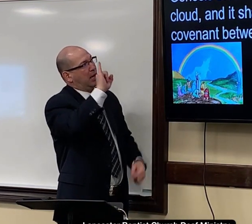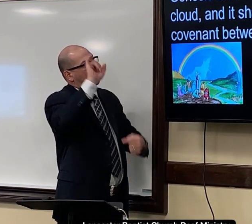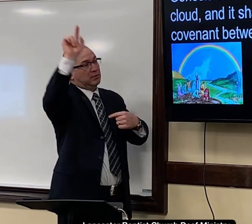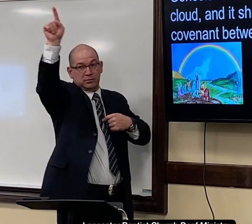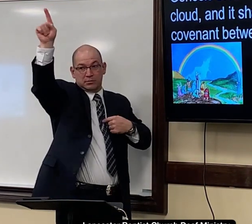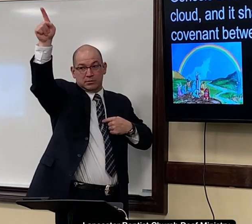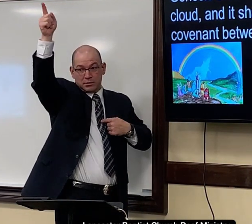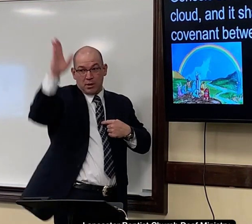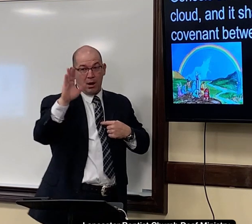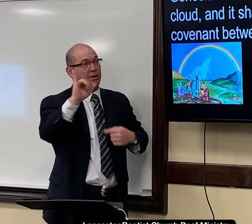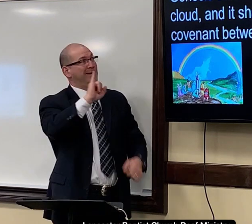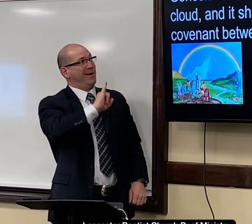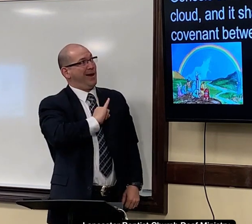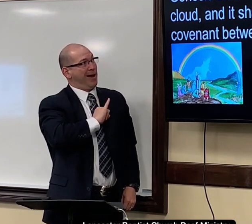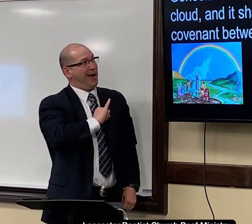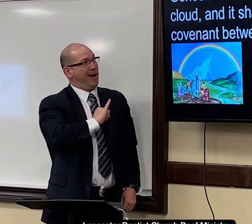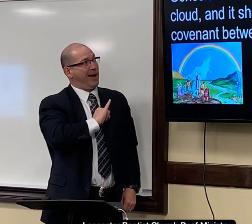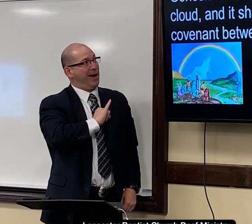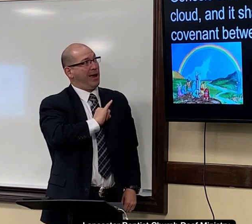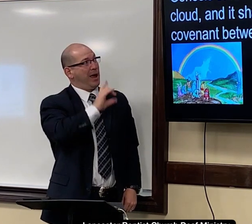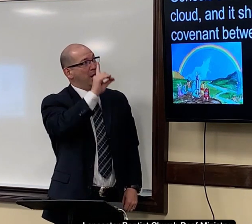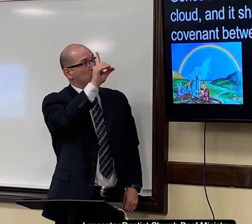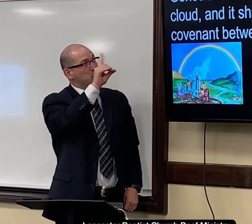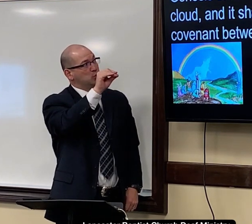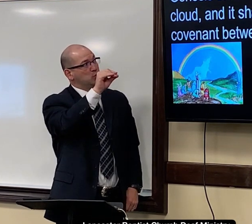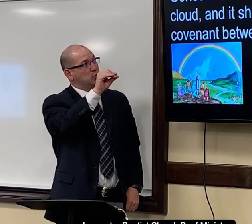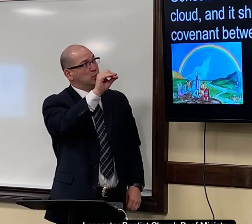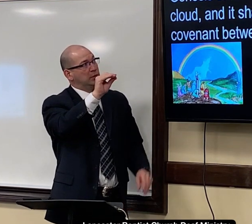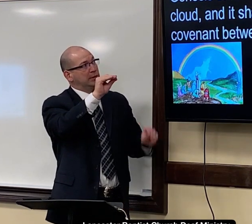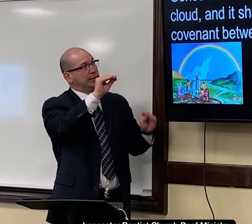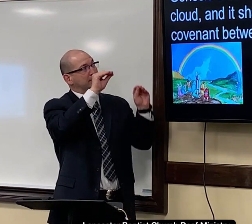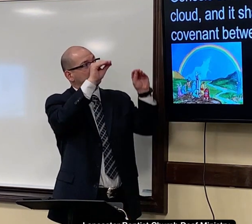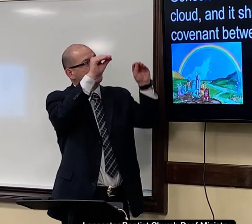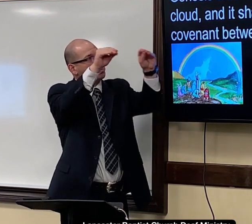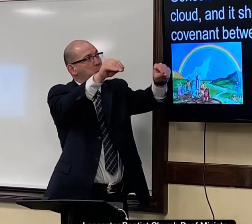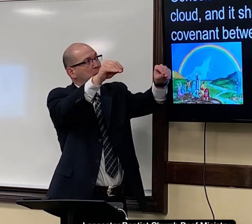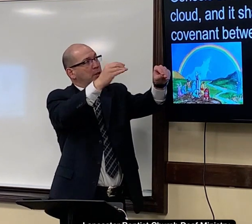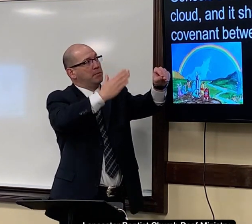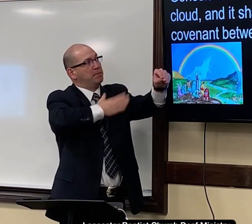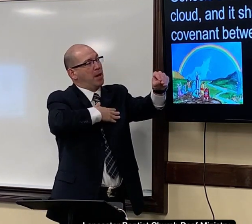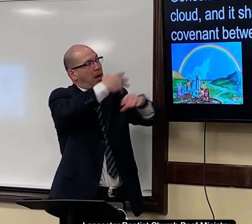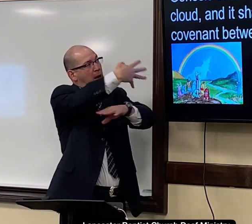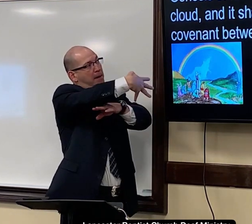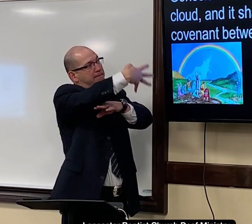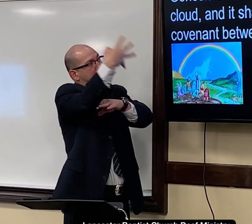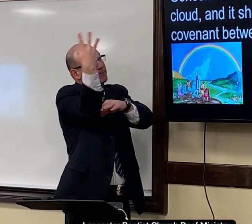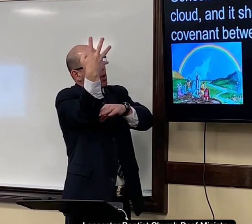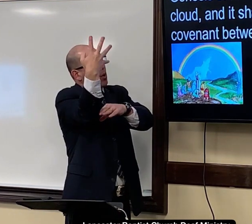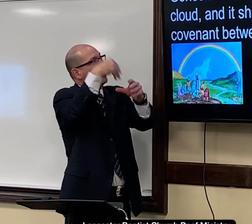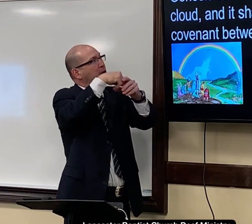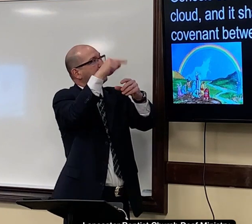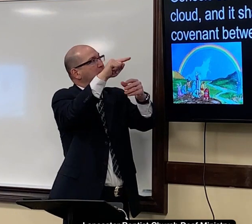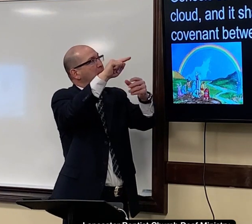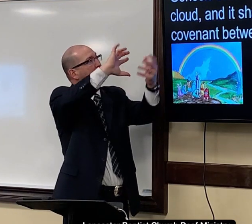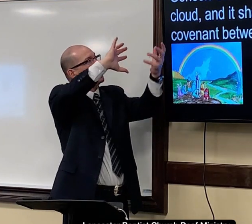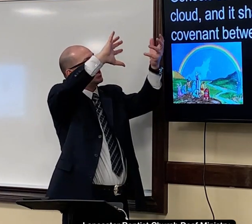verse says i god i do set my bow in the cloud